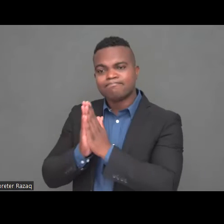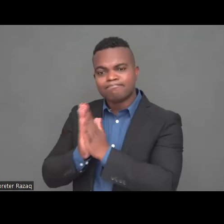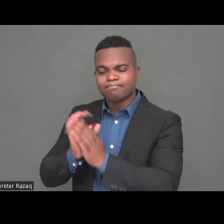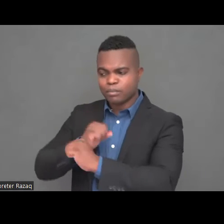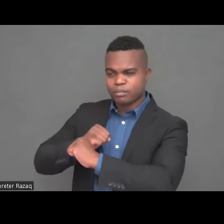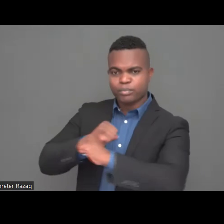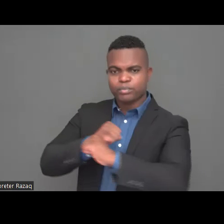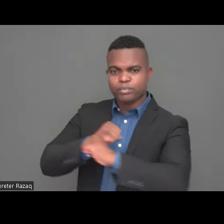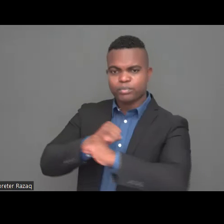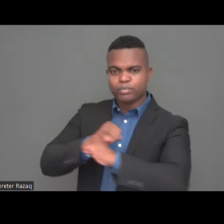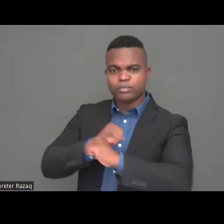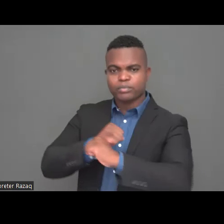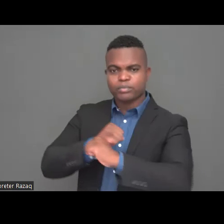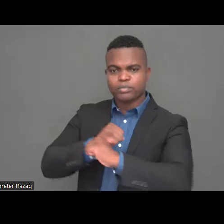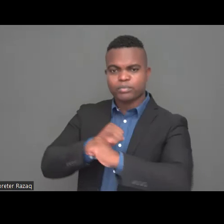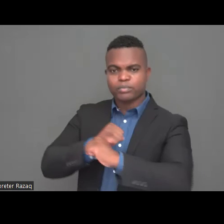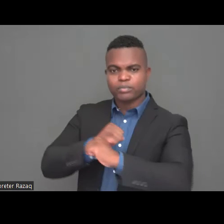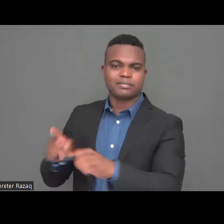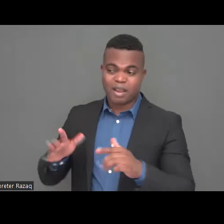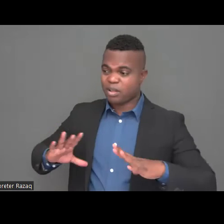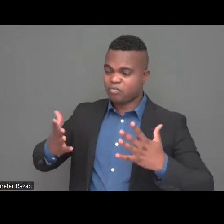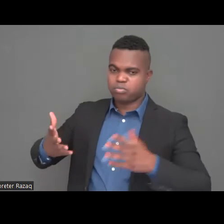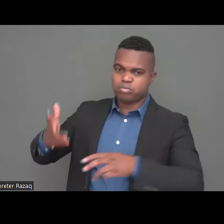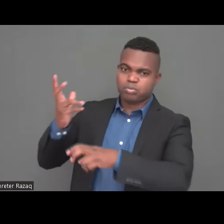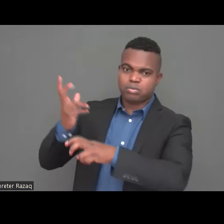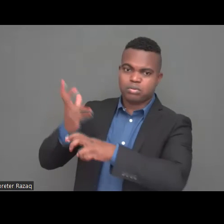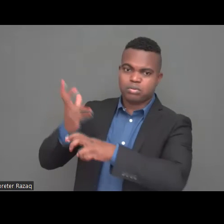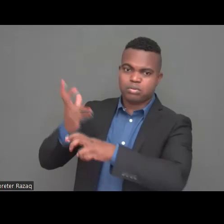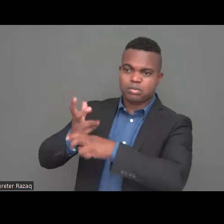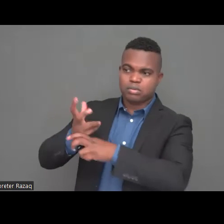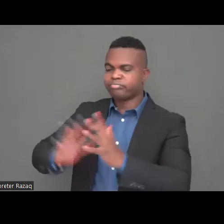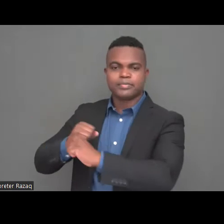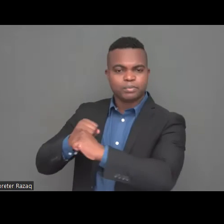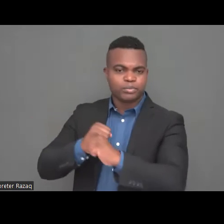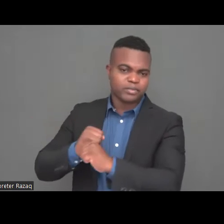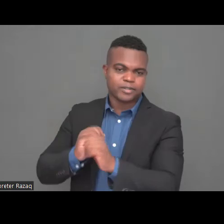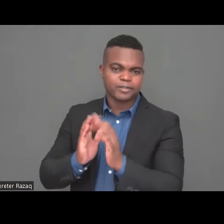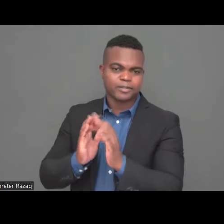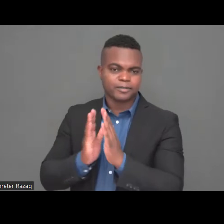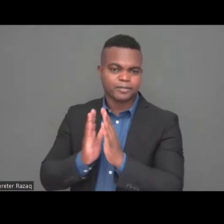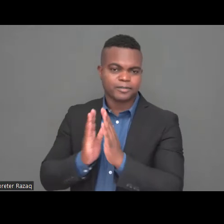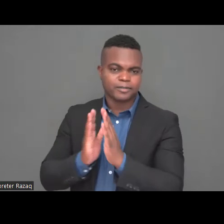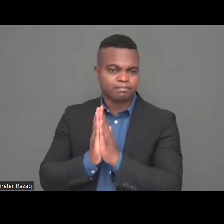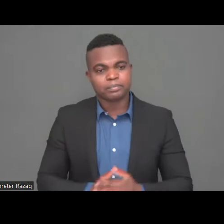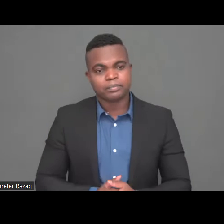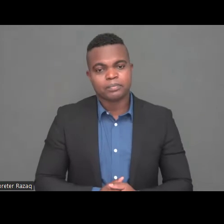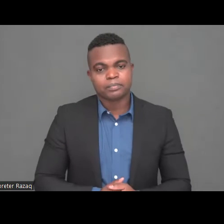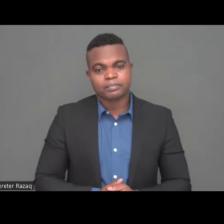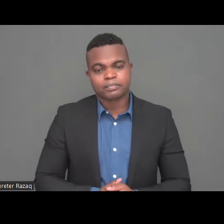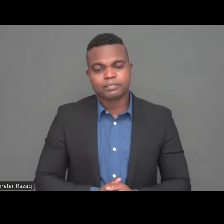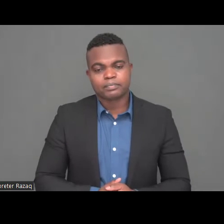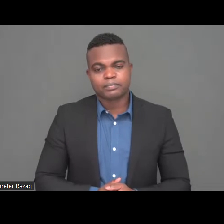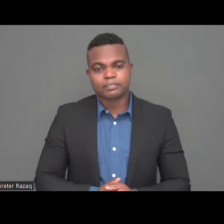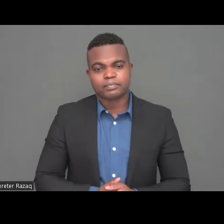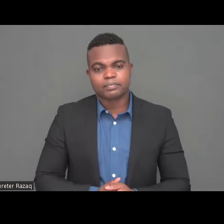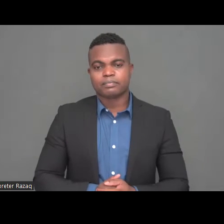And all to respect for most of Russian Federation, there are obligations under international human